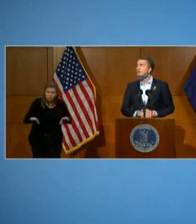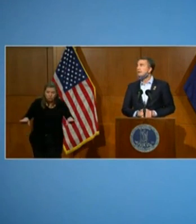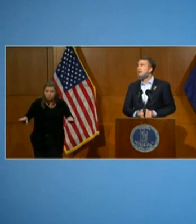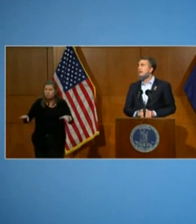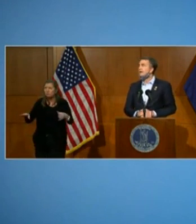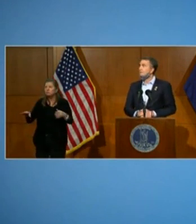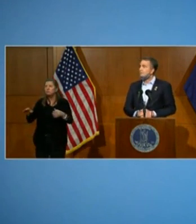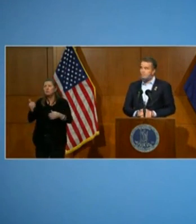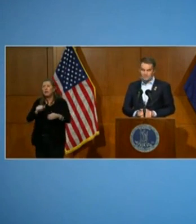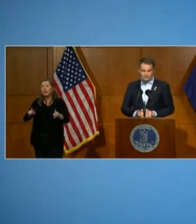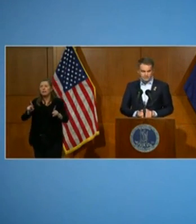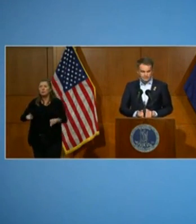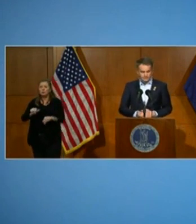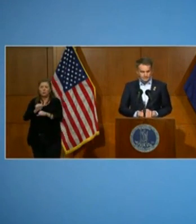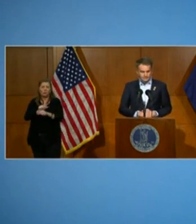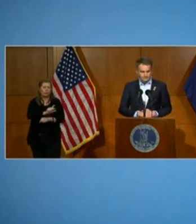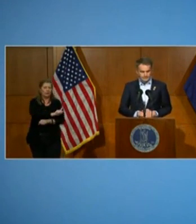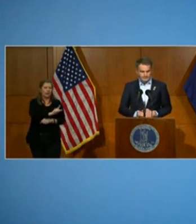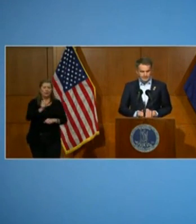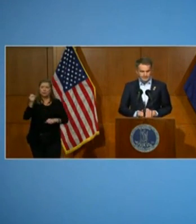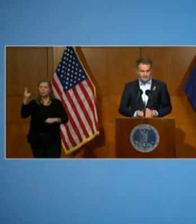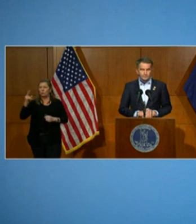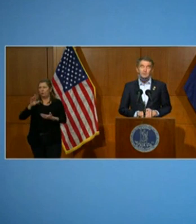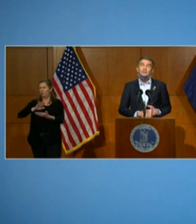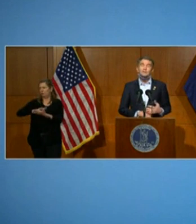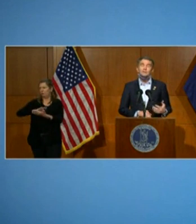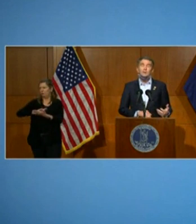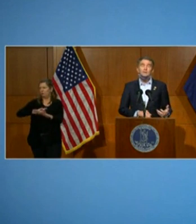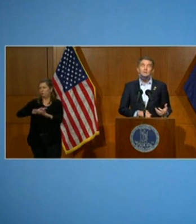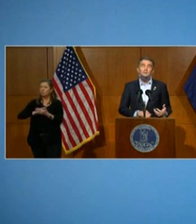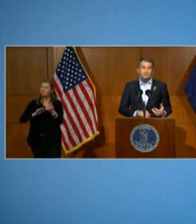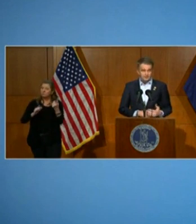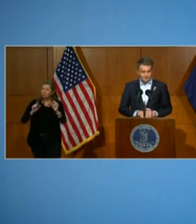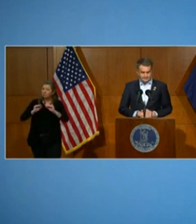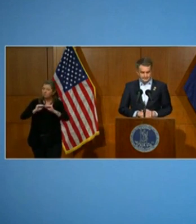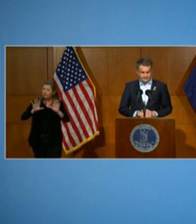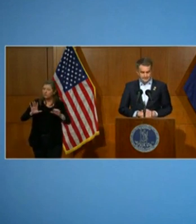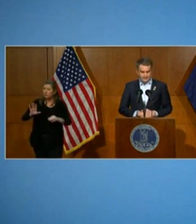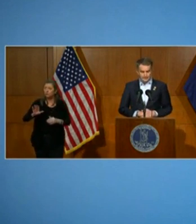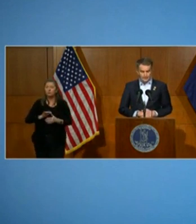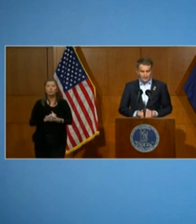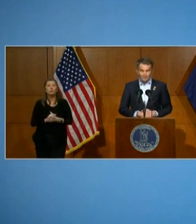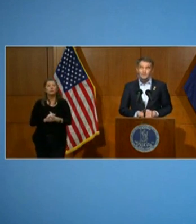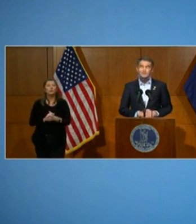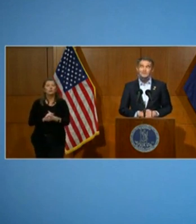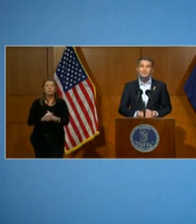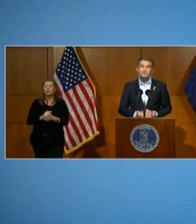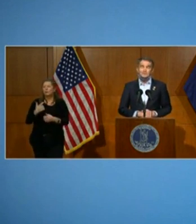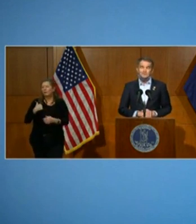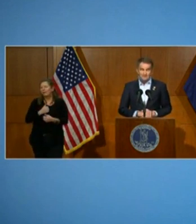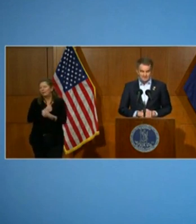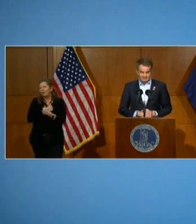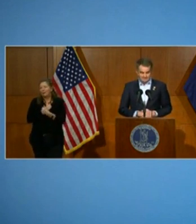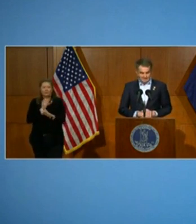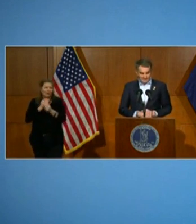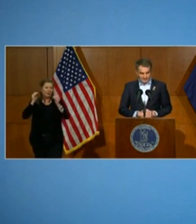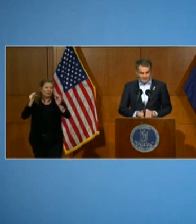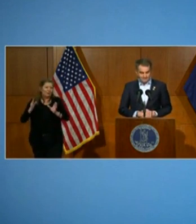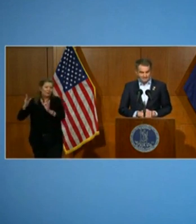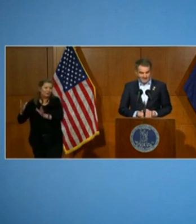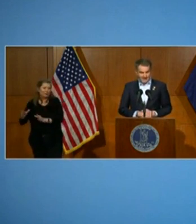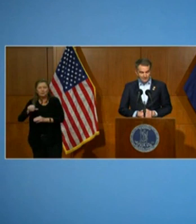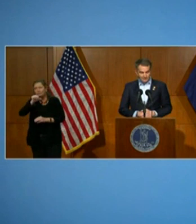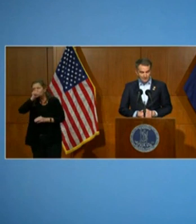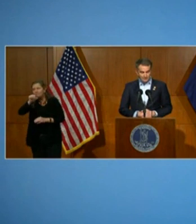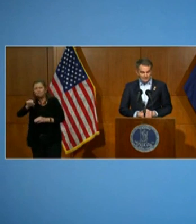works in K-12 school. Let's be clear about this, too. We all love teachers, and